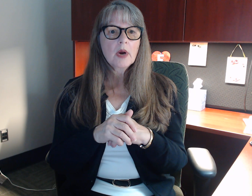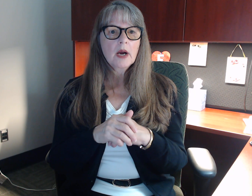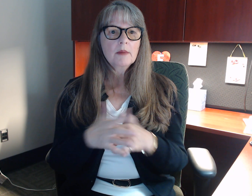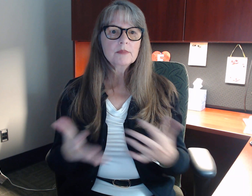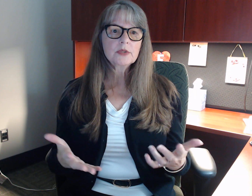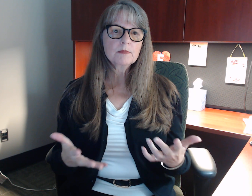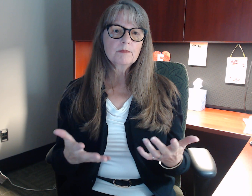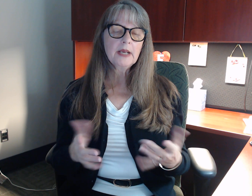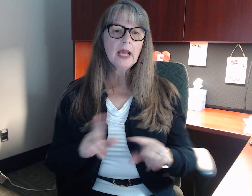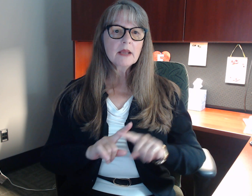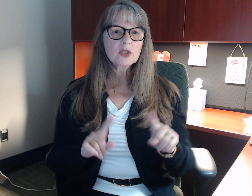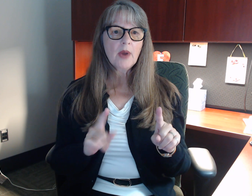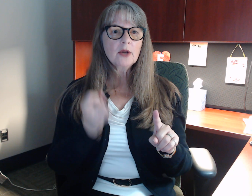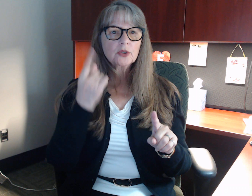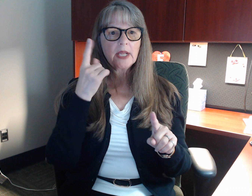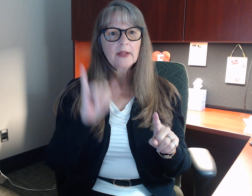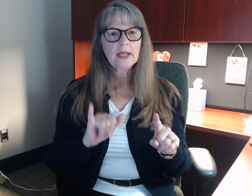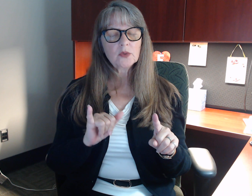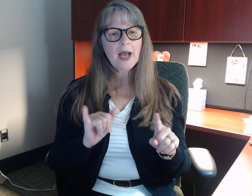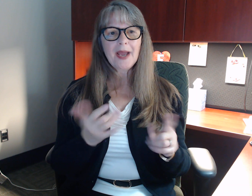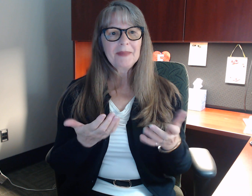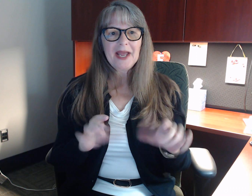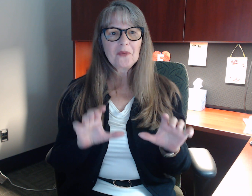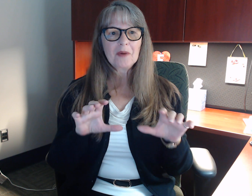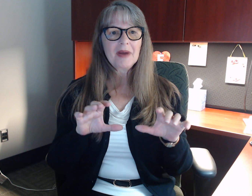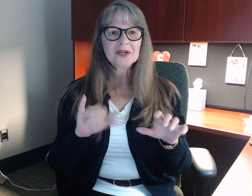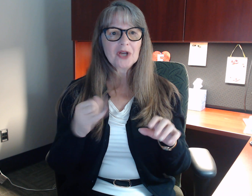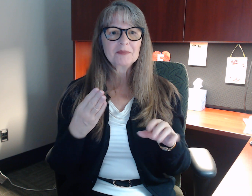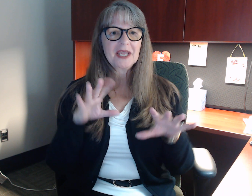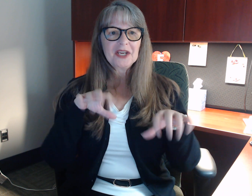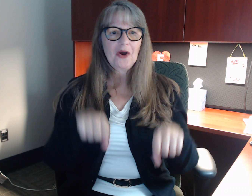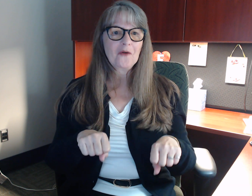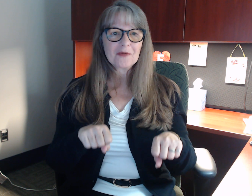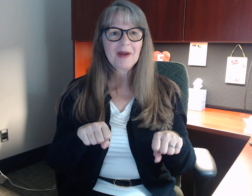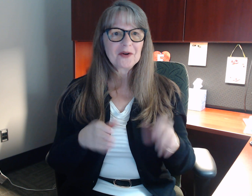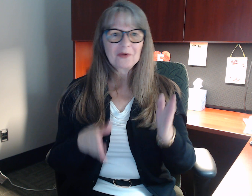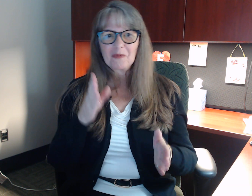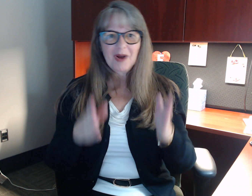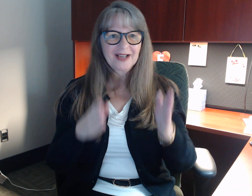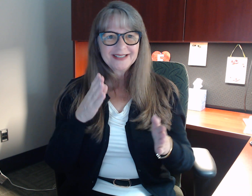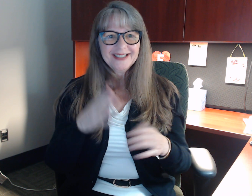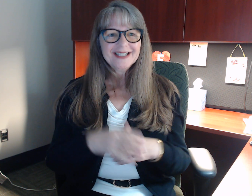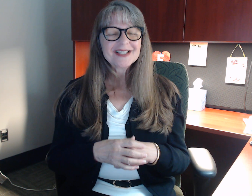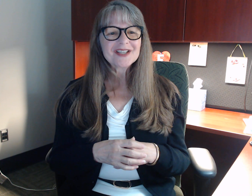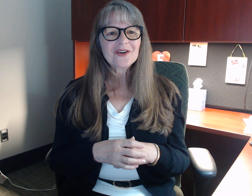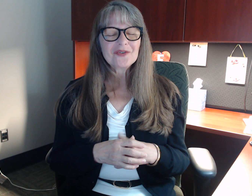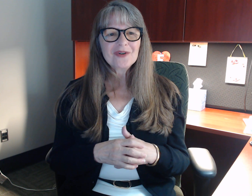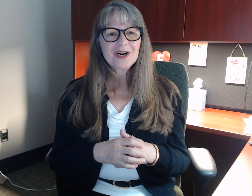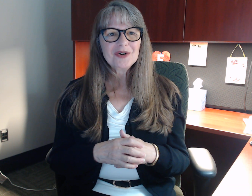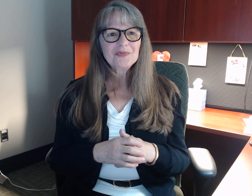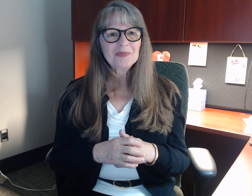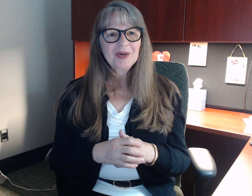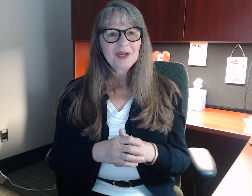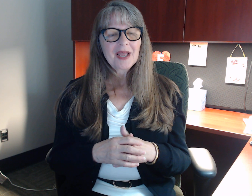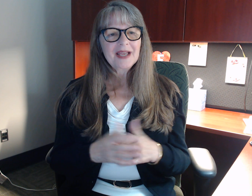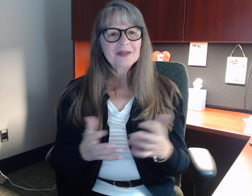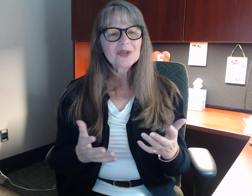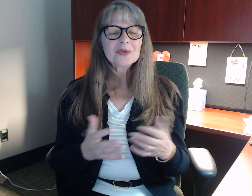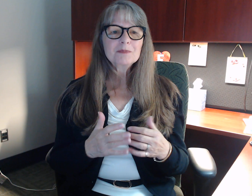So, but, so I understand that. So, I mean, I don't want my job taken over by a robot. So, so, but